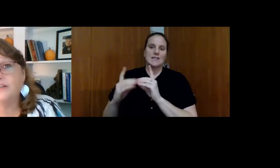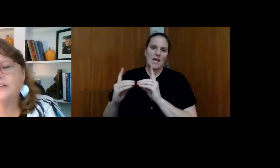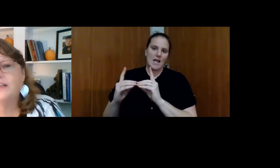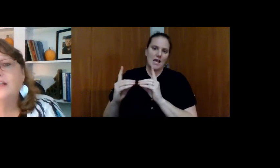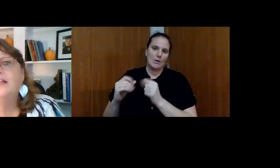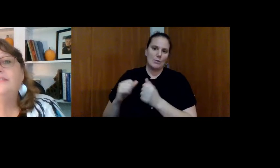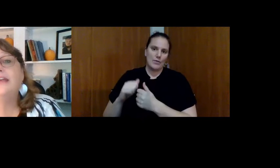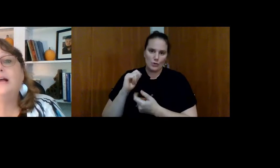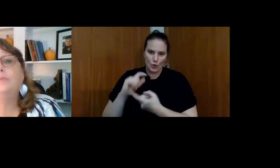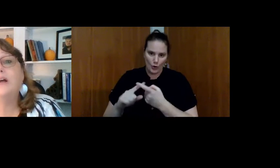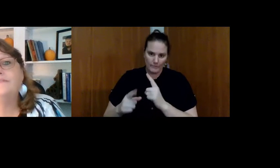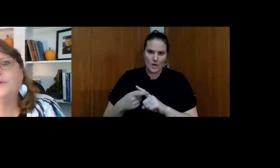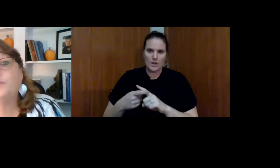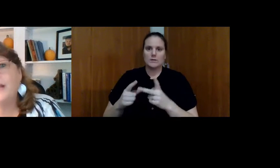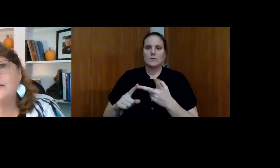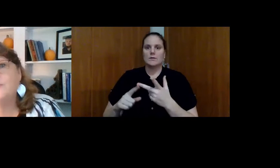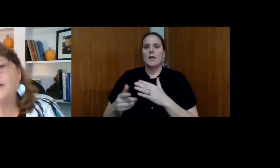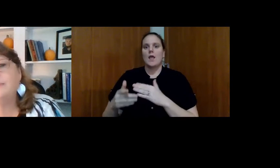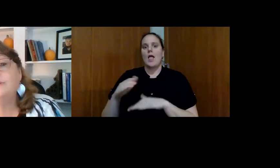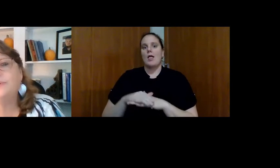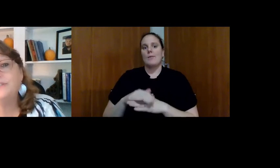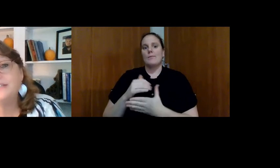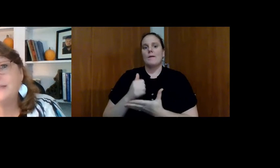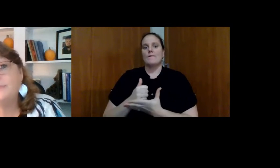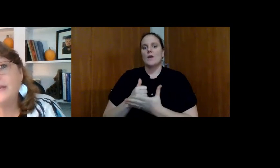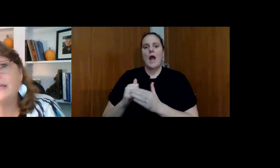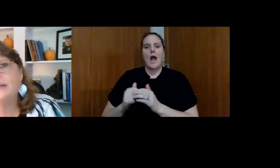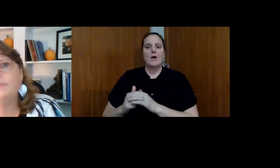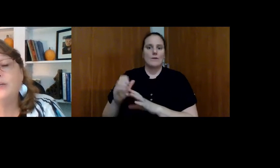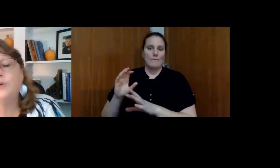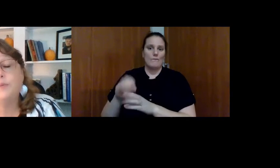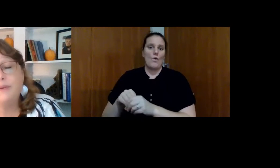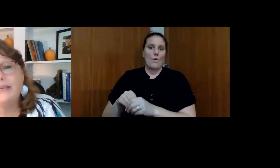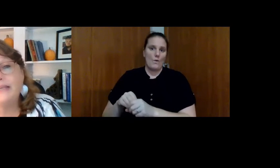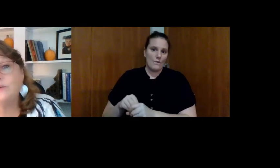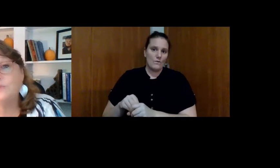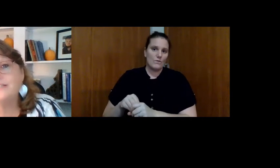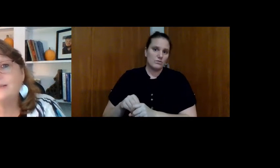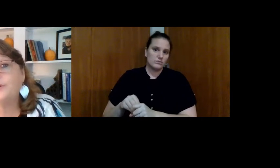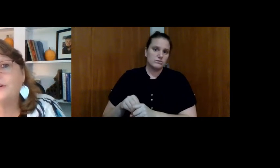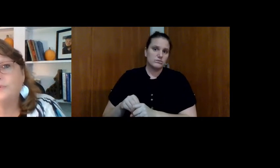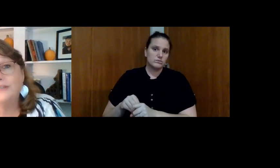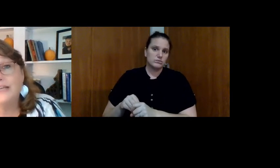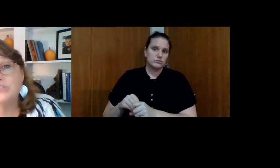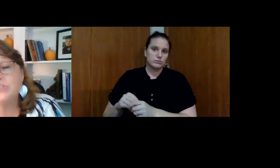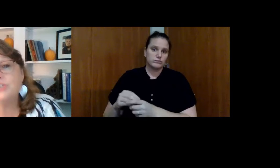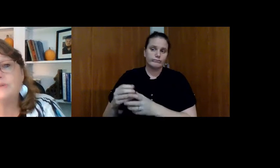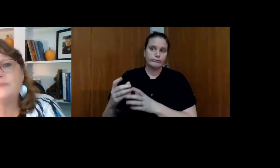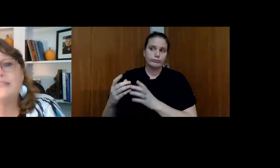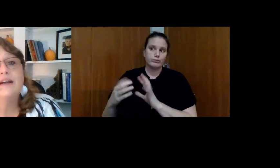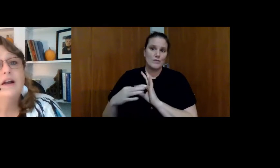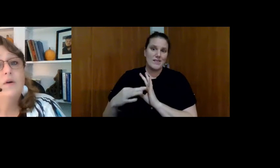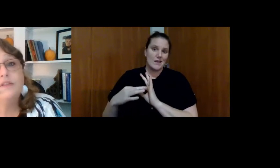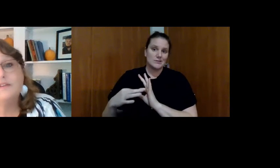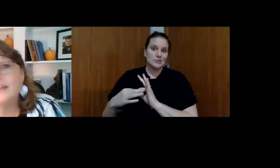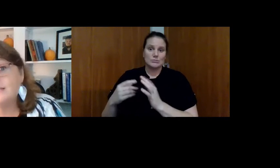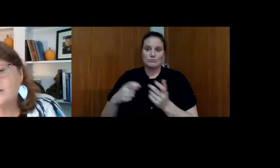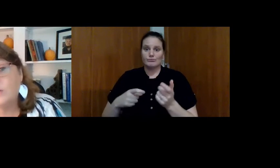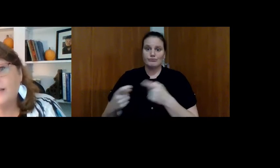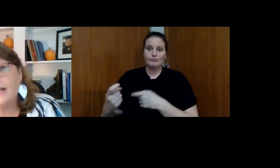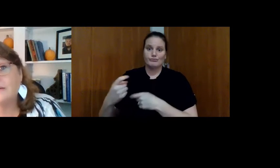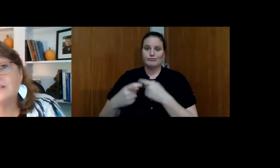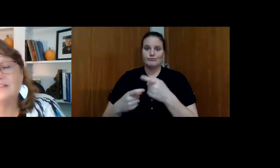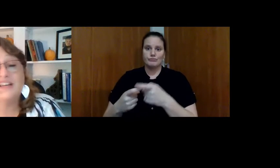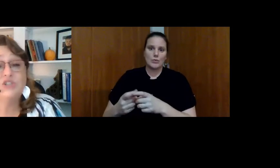girlfriend. They help cover ways for him to participate in being in reciprocal relationships, whether